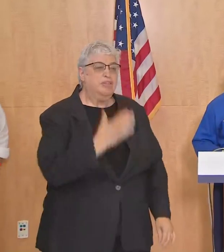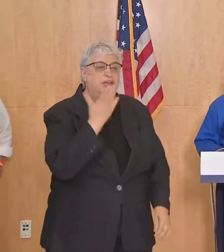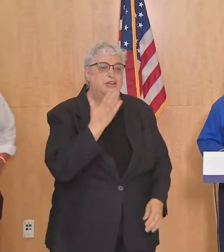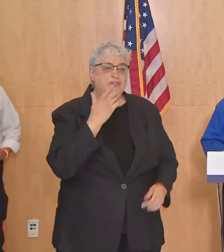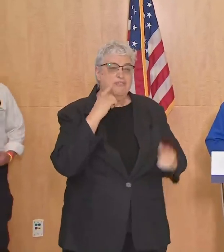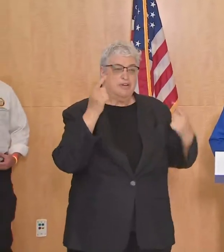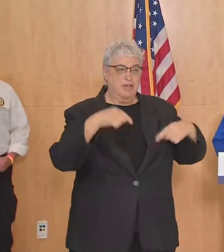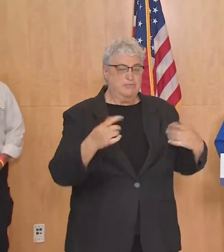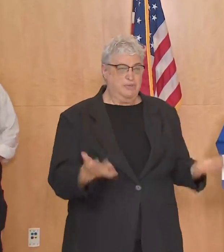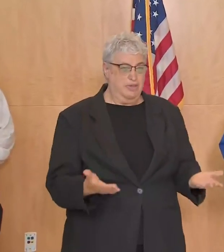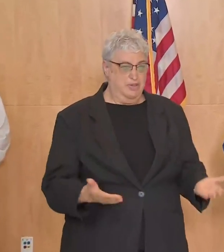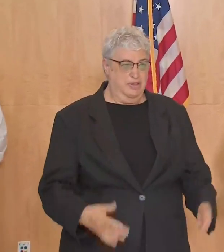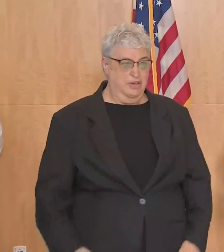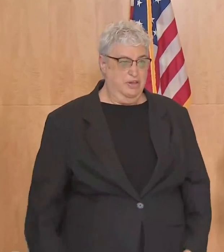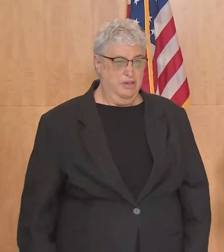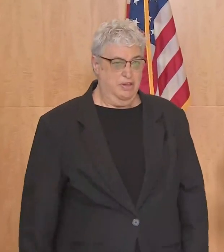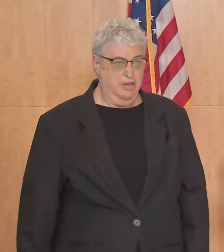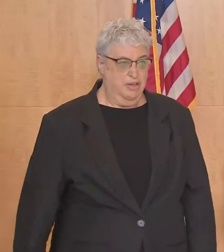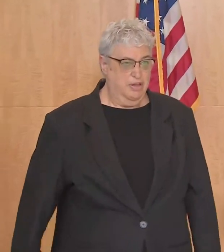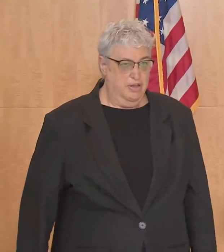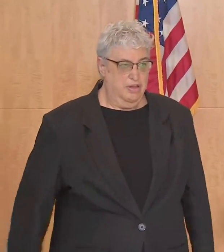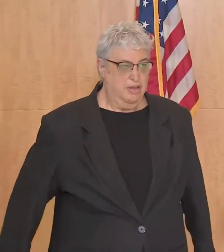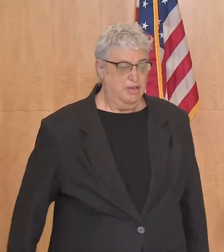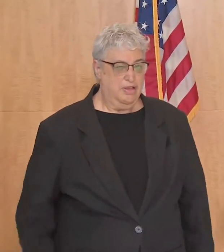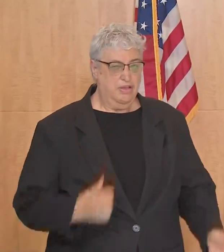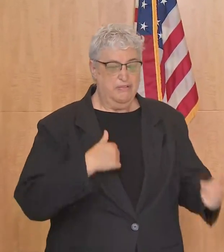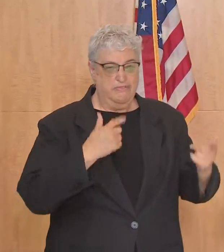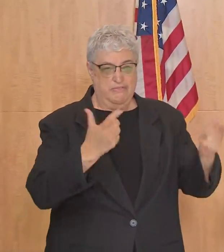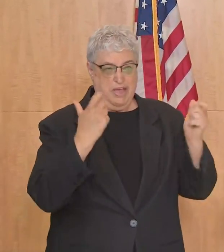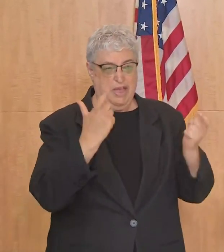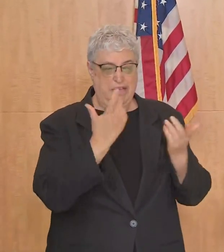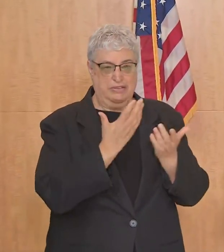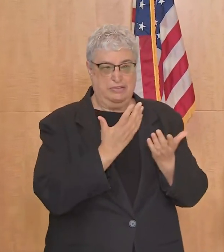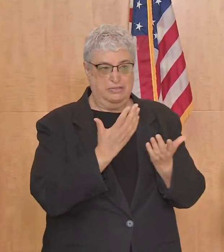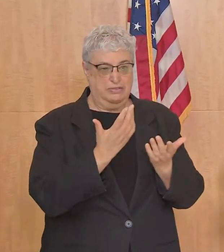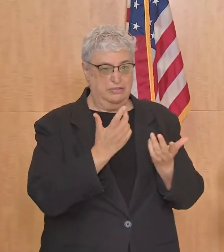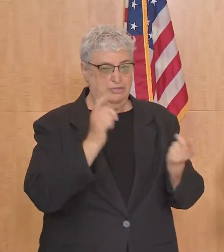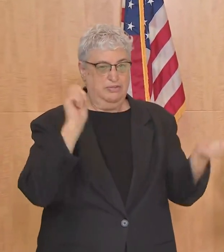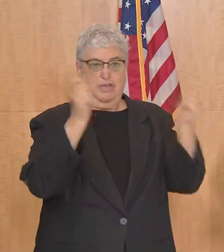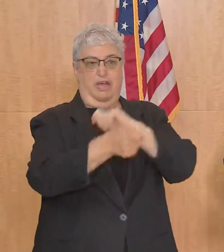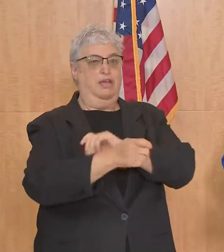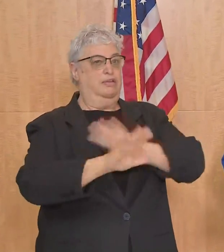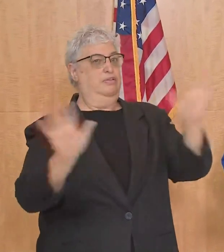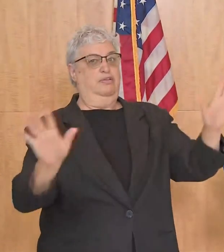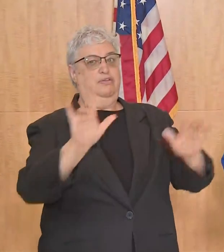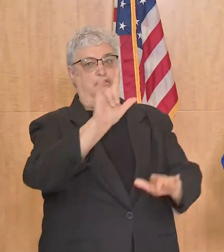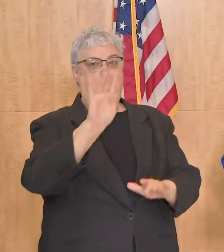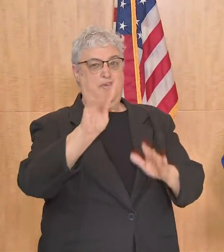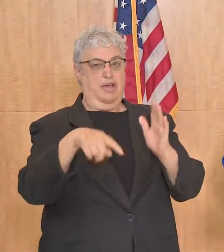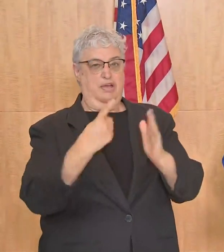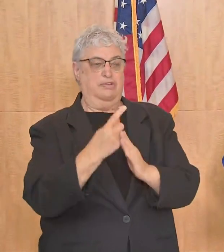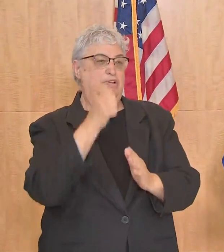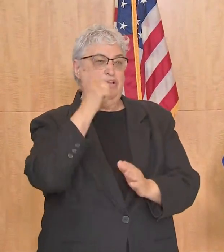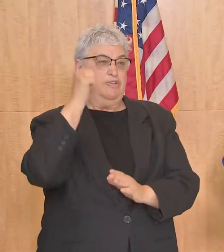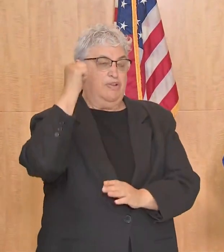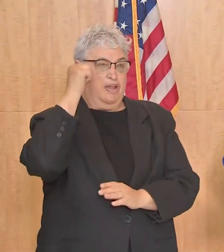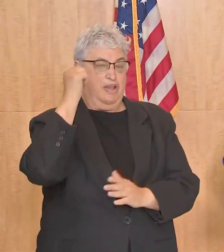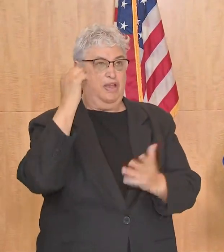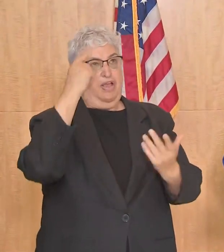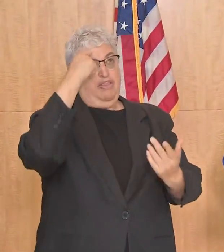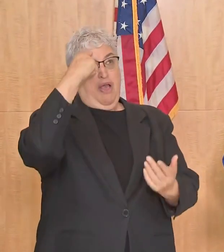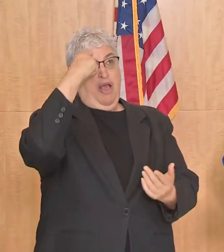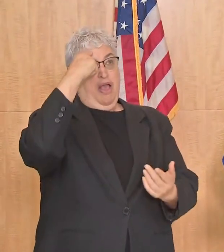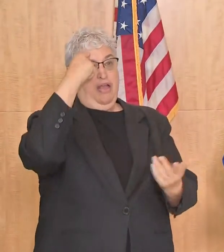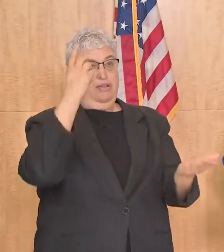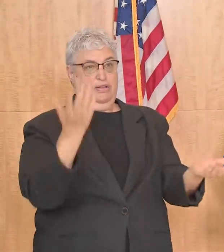here and look how quickly things can change in 24 hours and yesterday